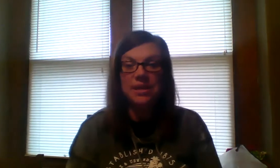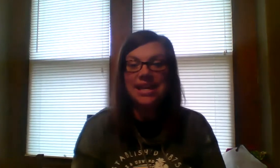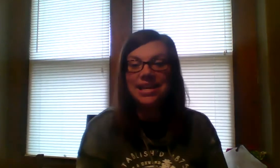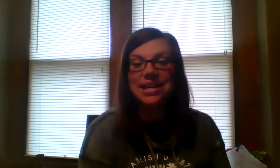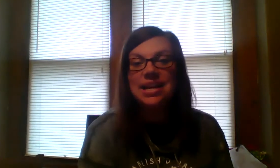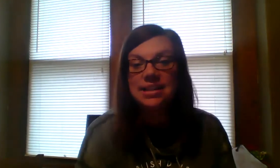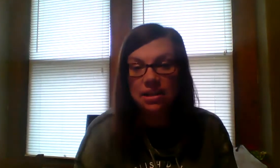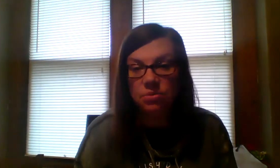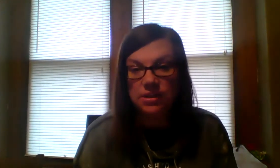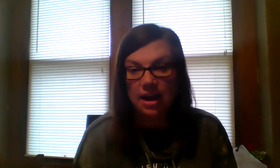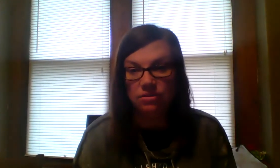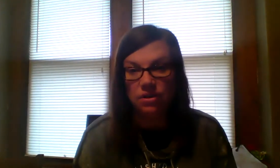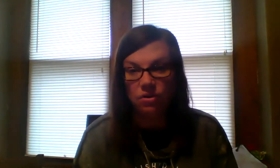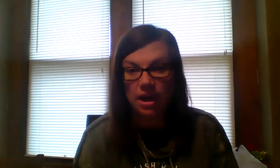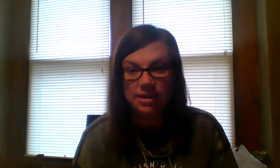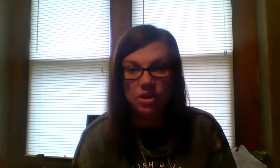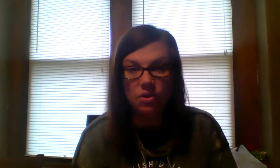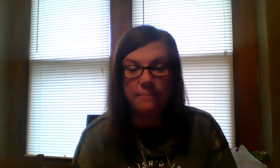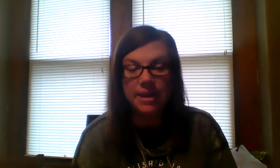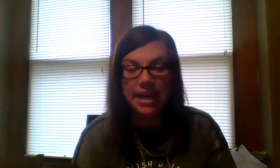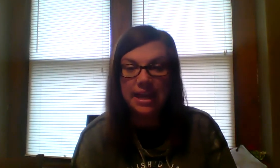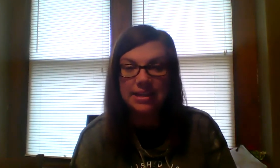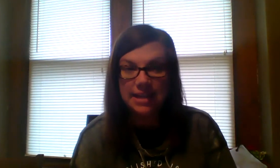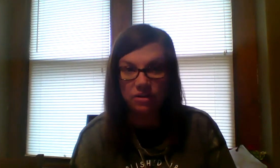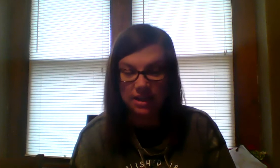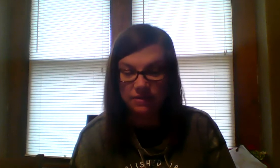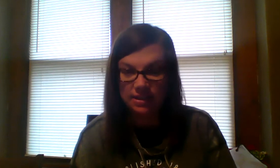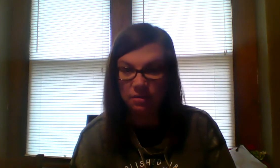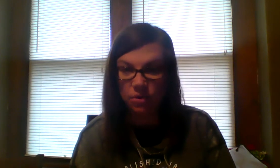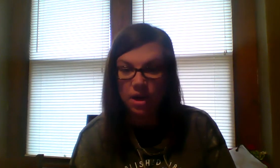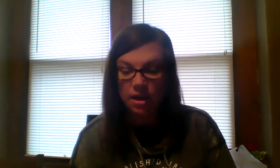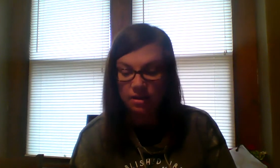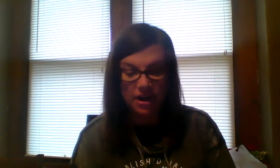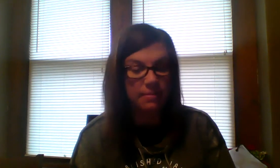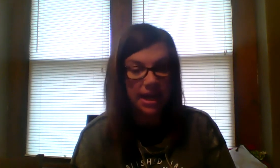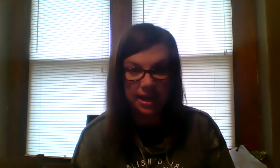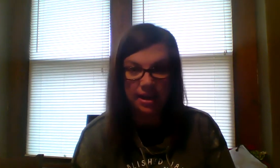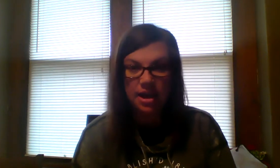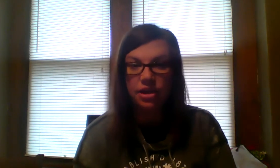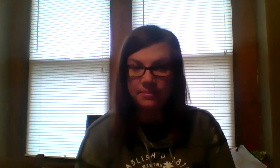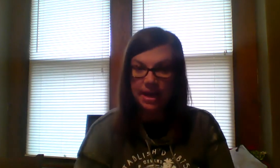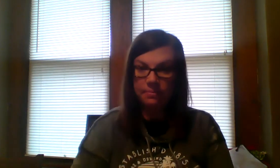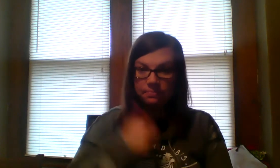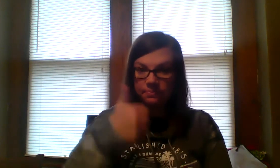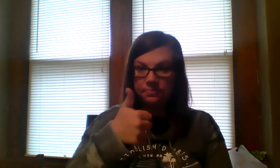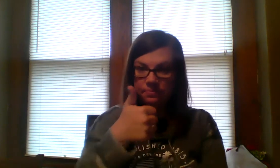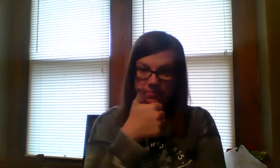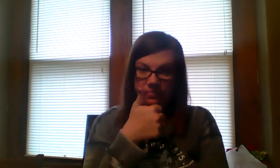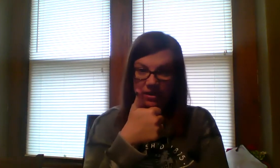beginning syllable sound, okay? So that beginning sound of the syllable, the very beginning, thumbs up. If